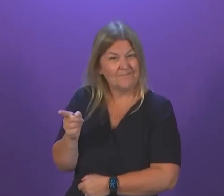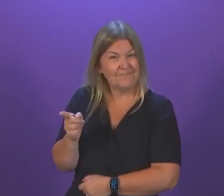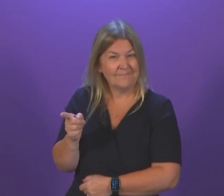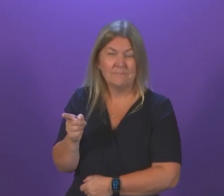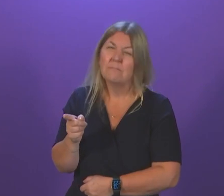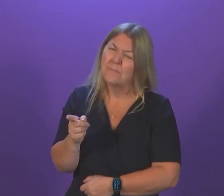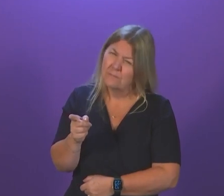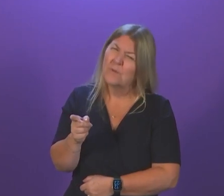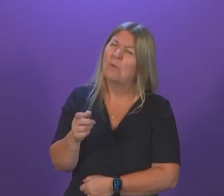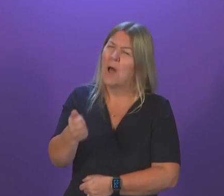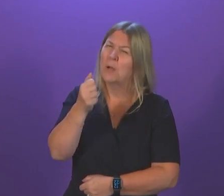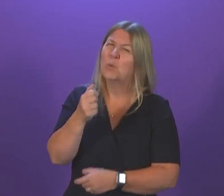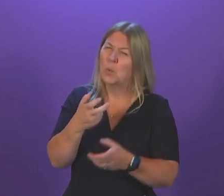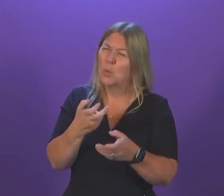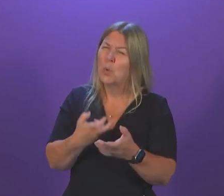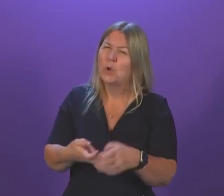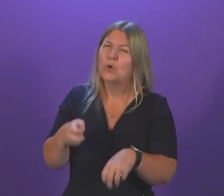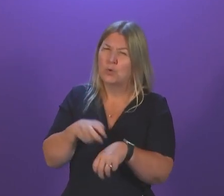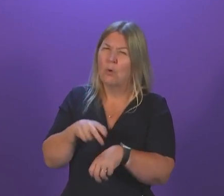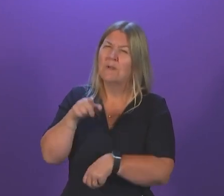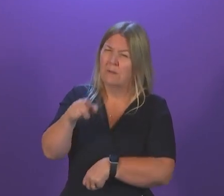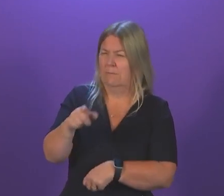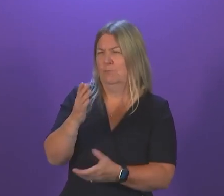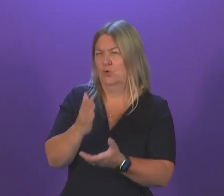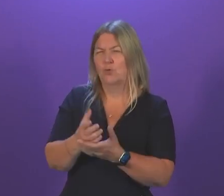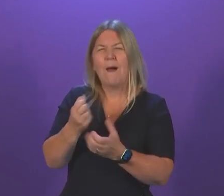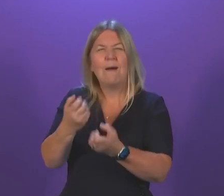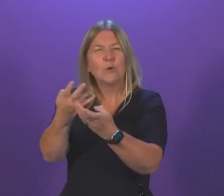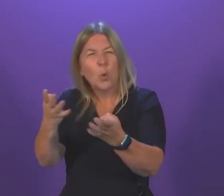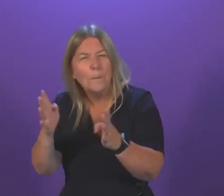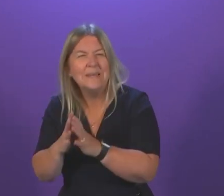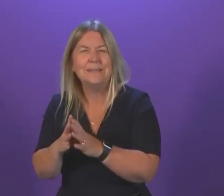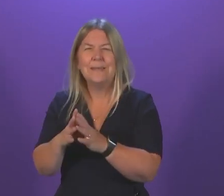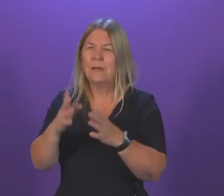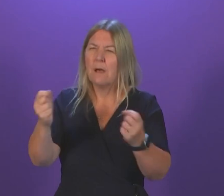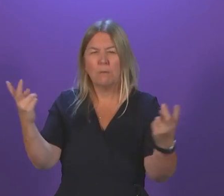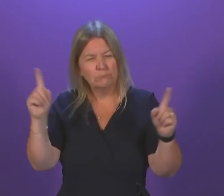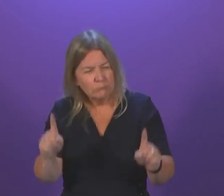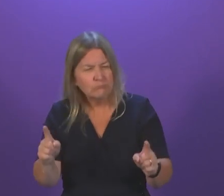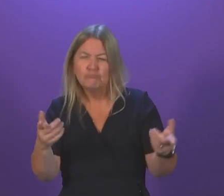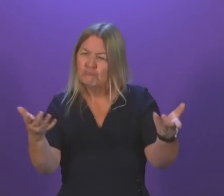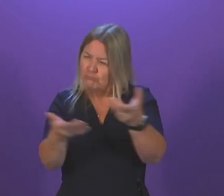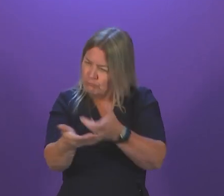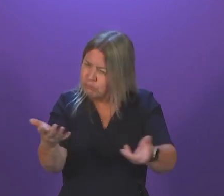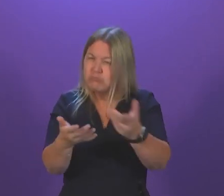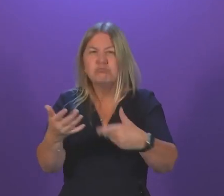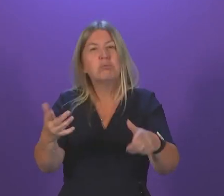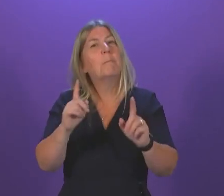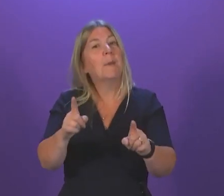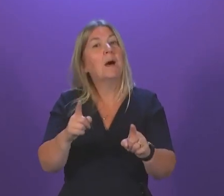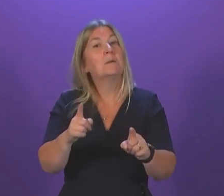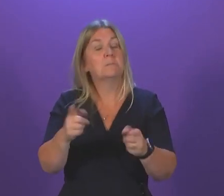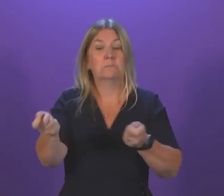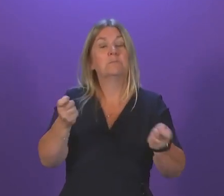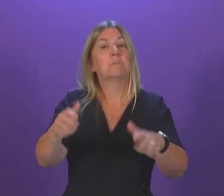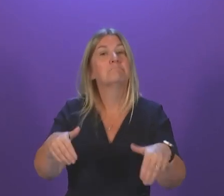in Northern Ireland, a parades commission would go a long way towards taking some of heat out of the discussion of the parades. I'm sure we can all agree that if these parades are